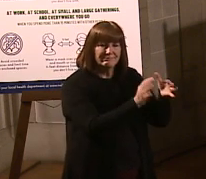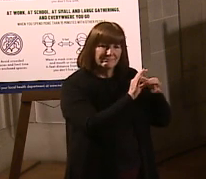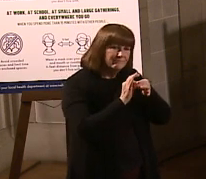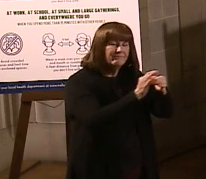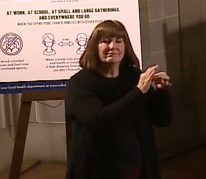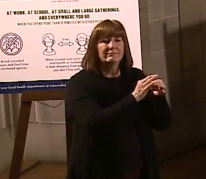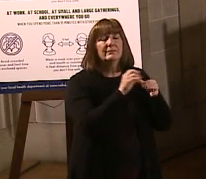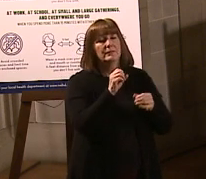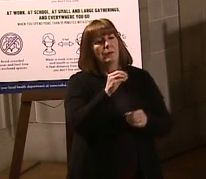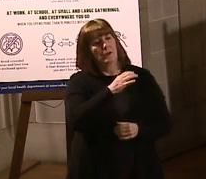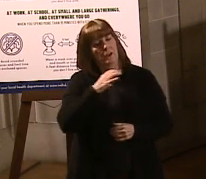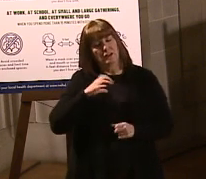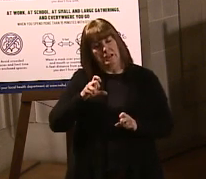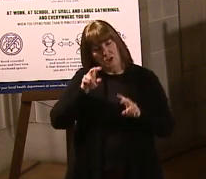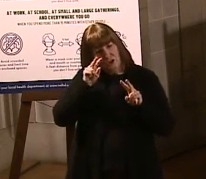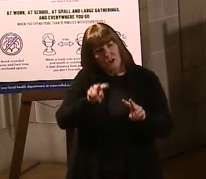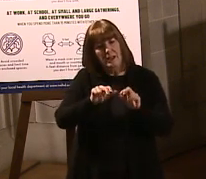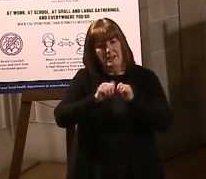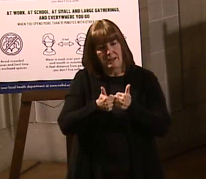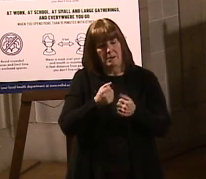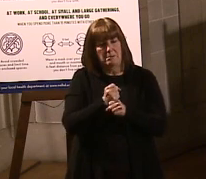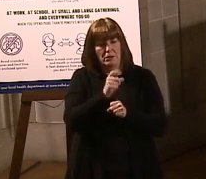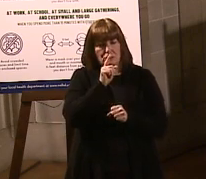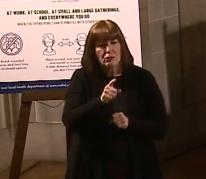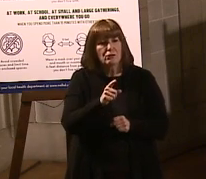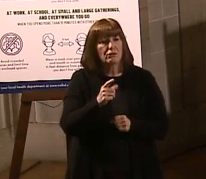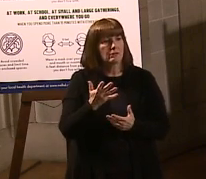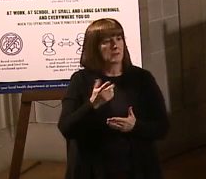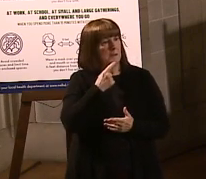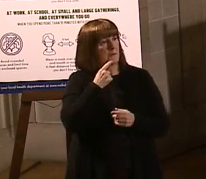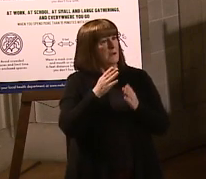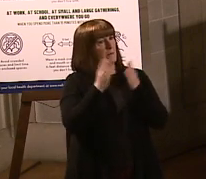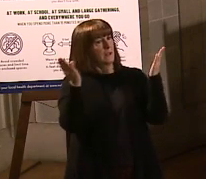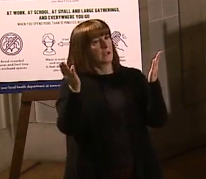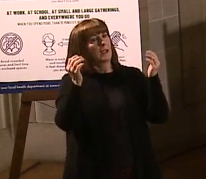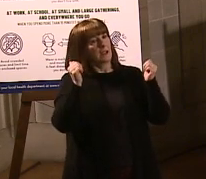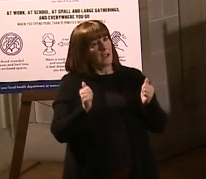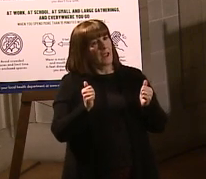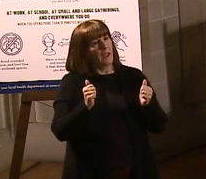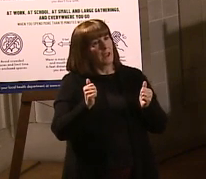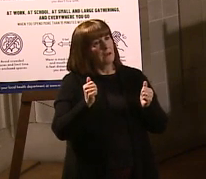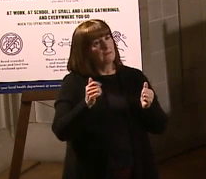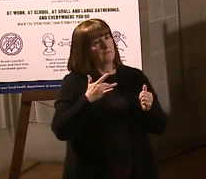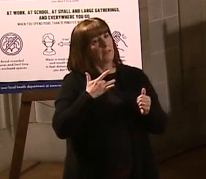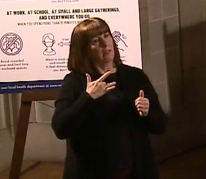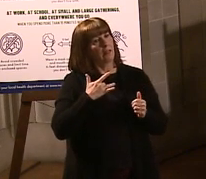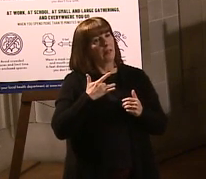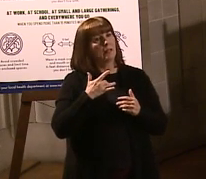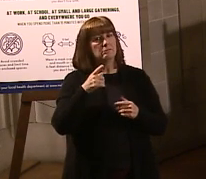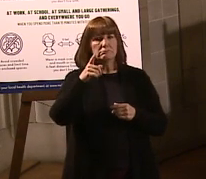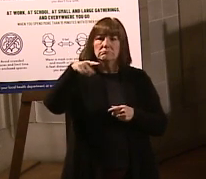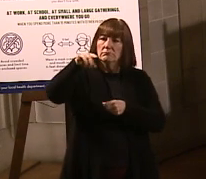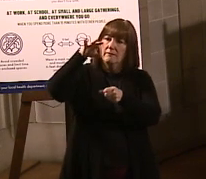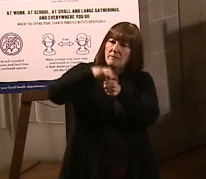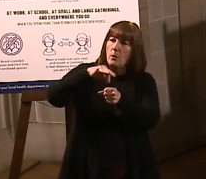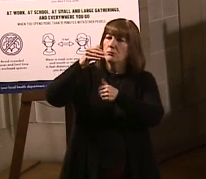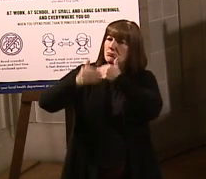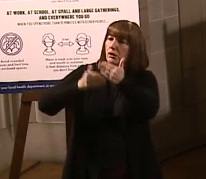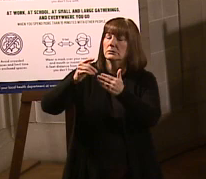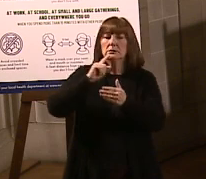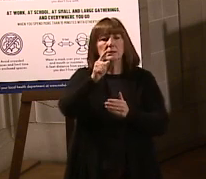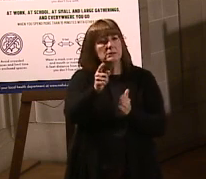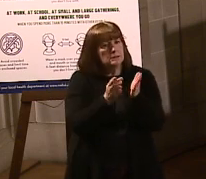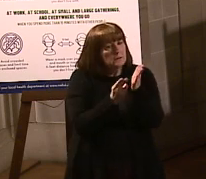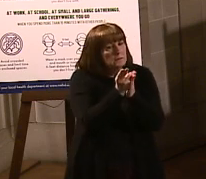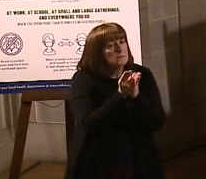how they can assure the public of the integrity of the voter process. mean there's a number of Americans who have questions about the